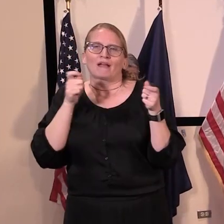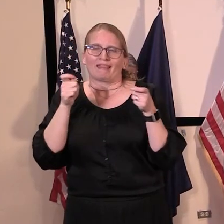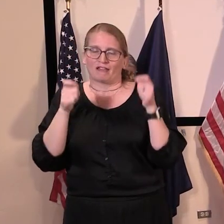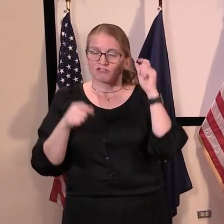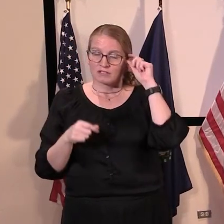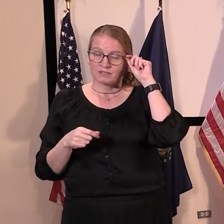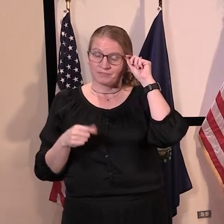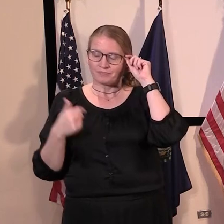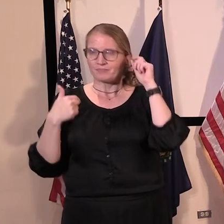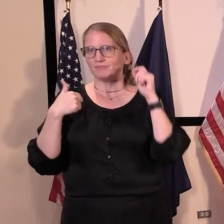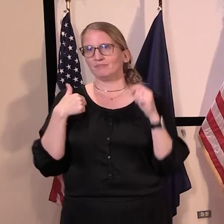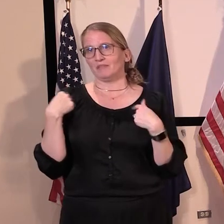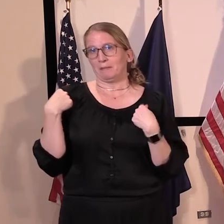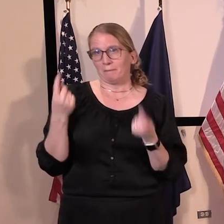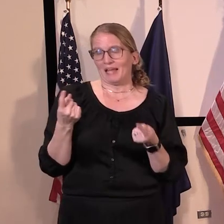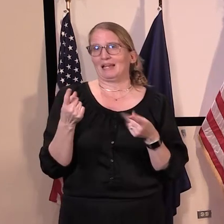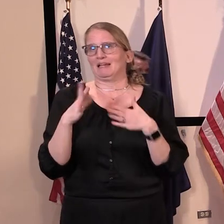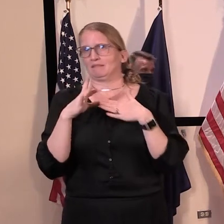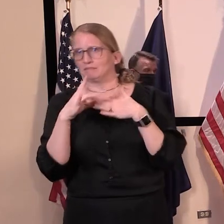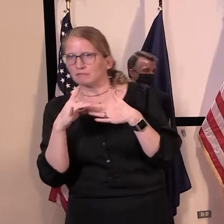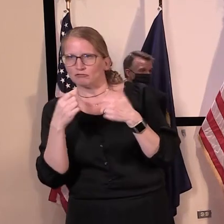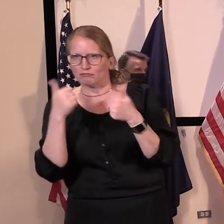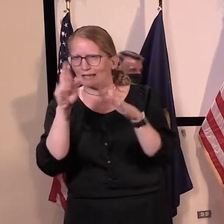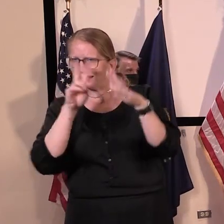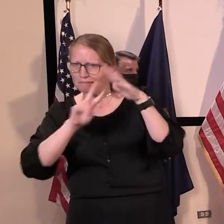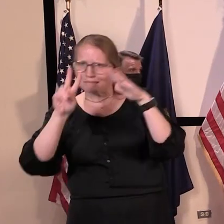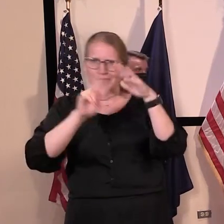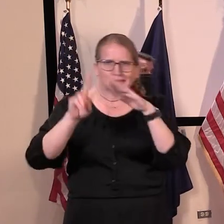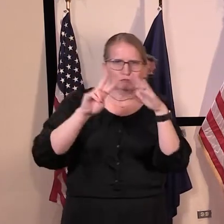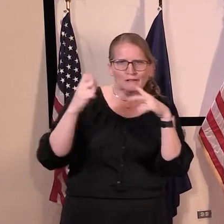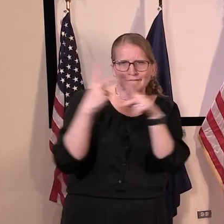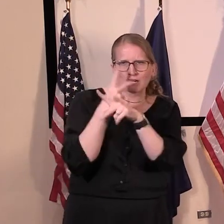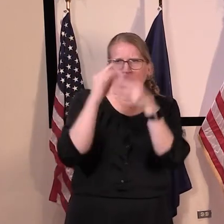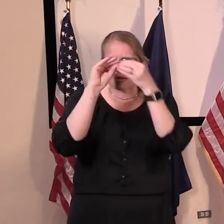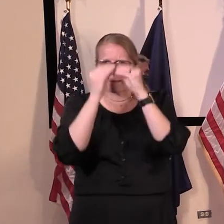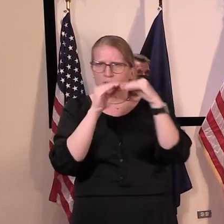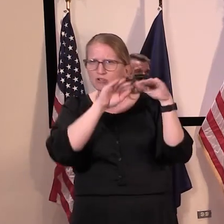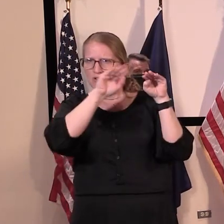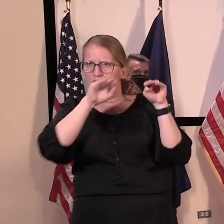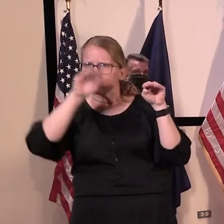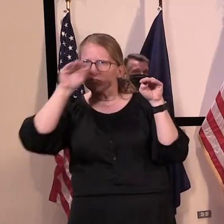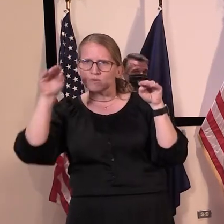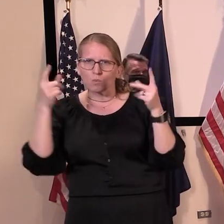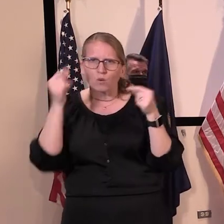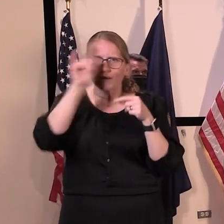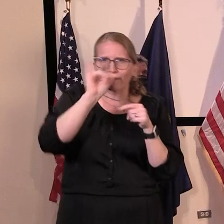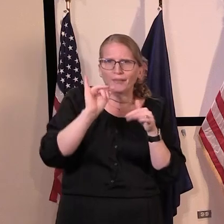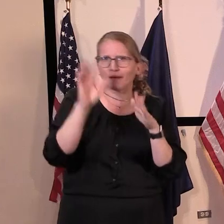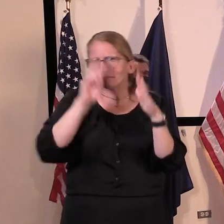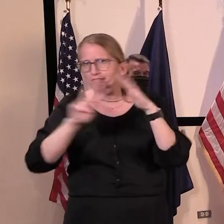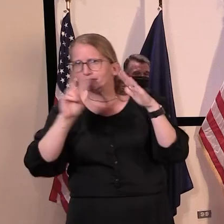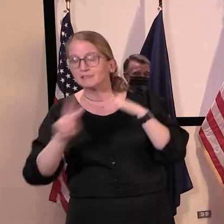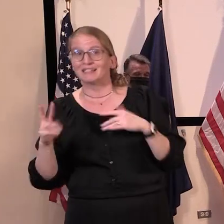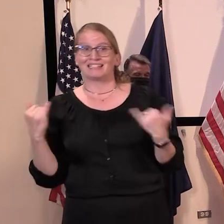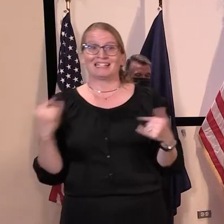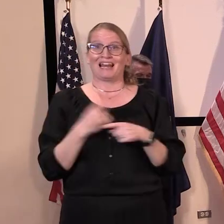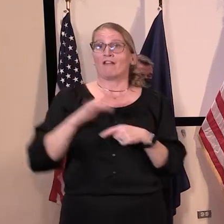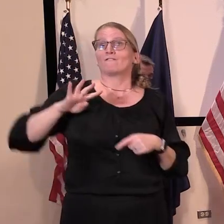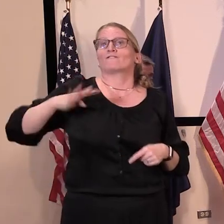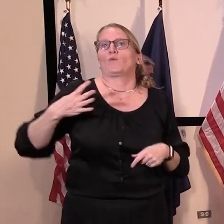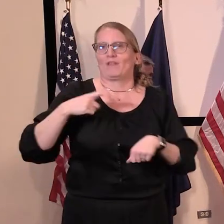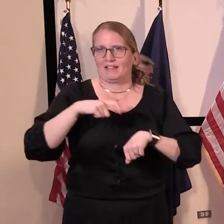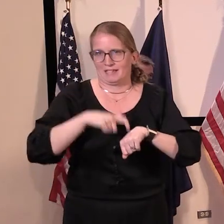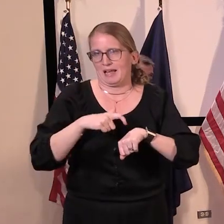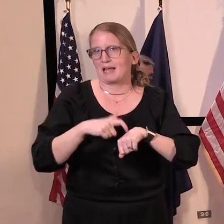have been leading the state's efforts to model and forecast the trajectory of COVID-19 in our state. Today is our fourth media briefing